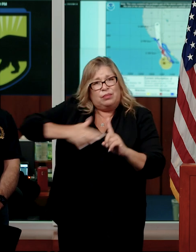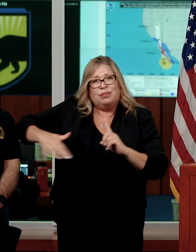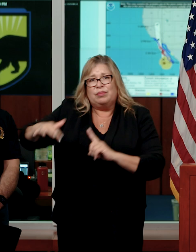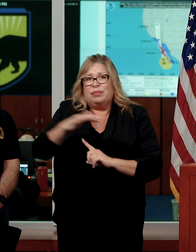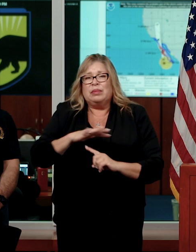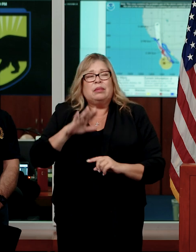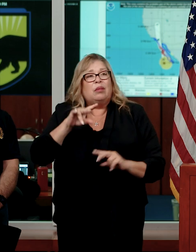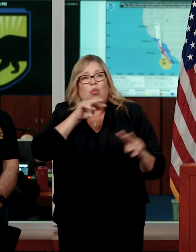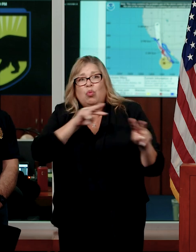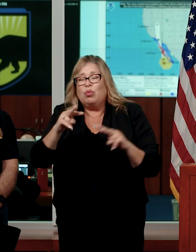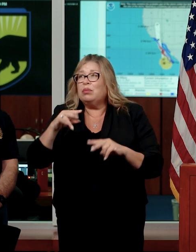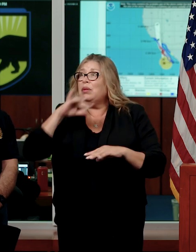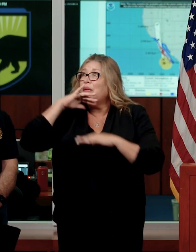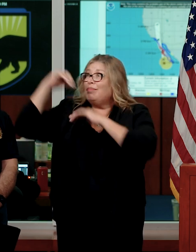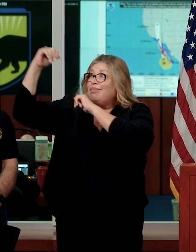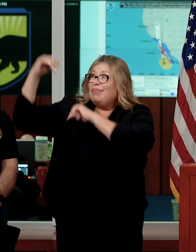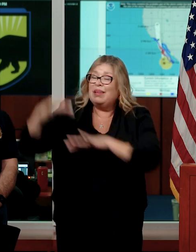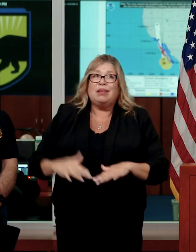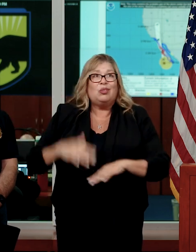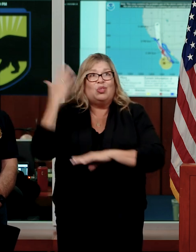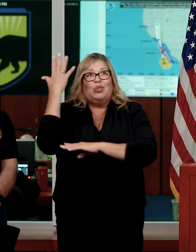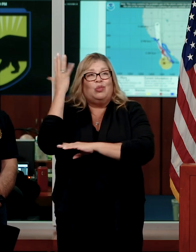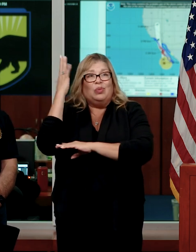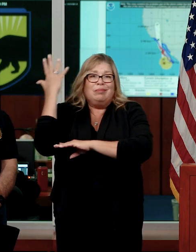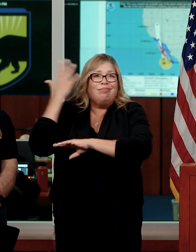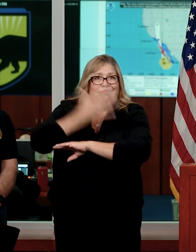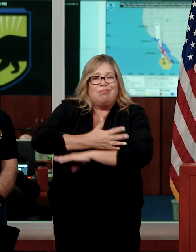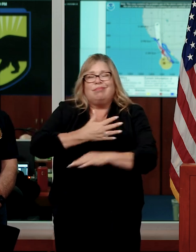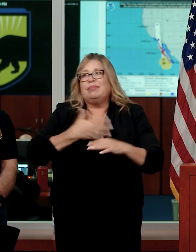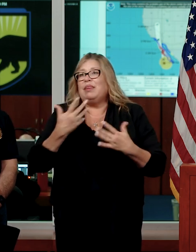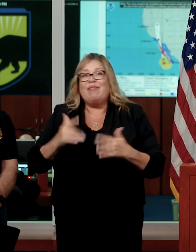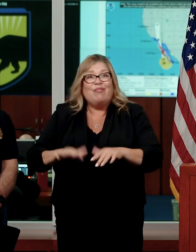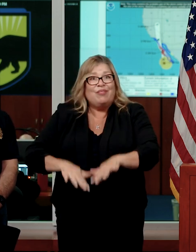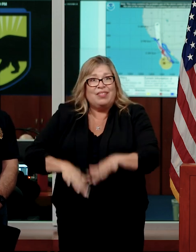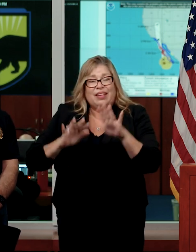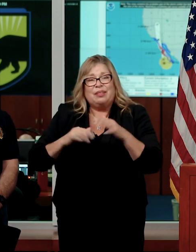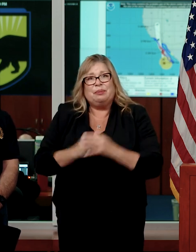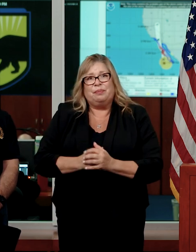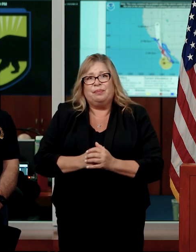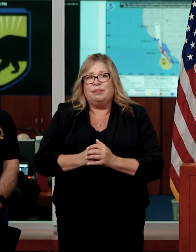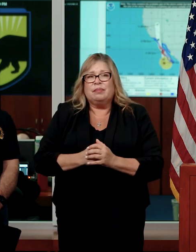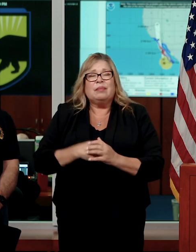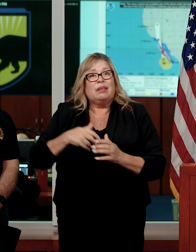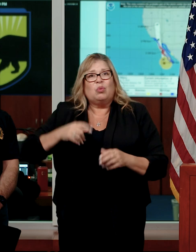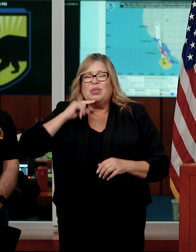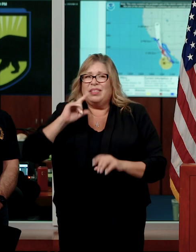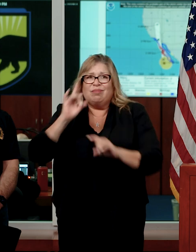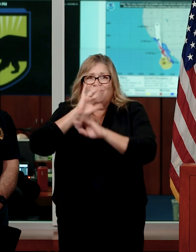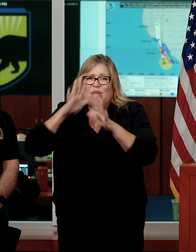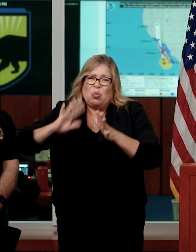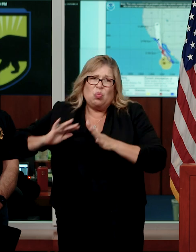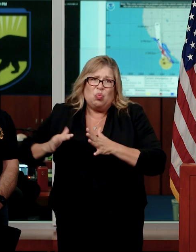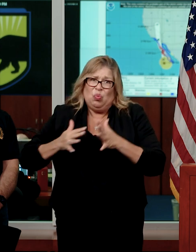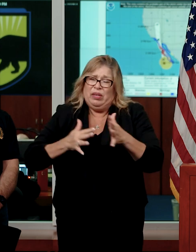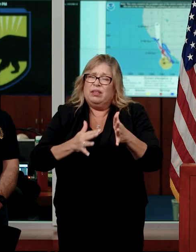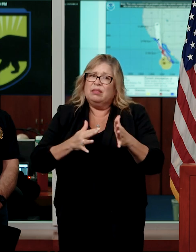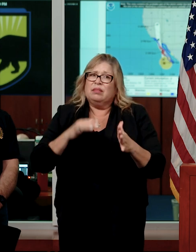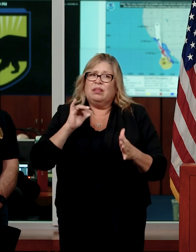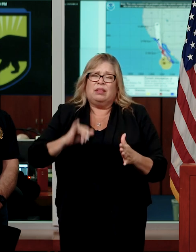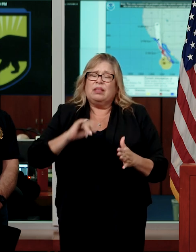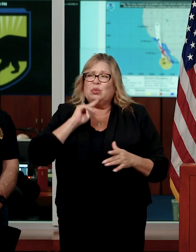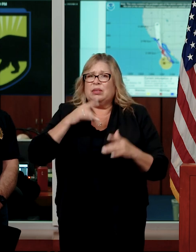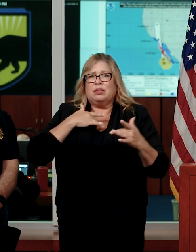watching out for mudslides, downed trees, flooding, the sustained high winds. Those are all concerns to us.